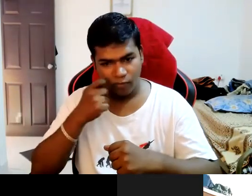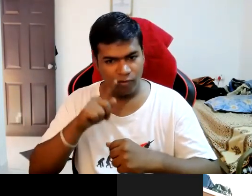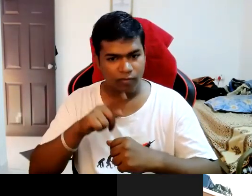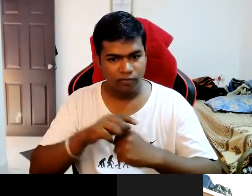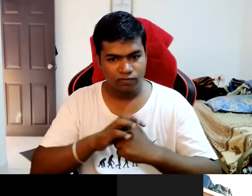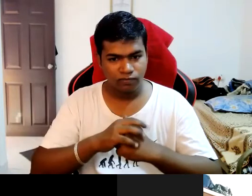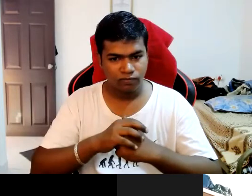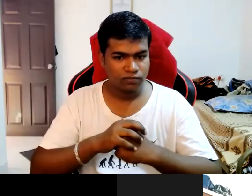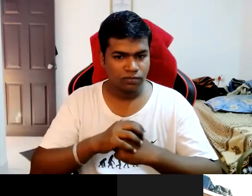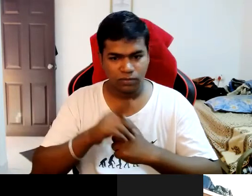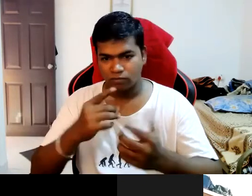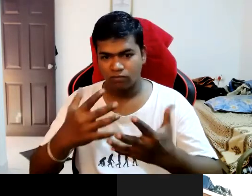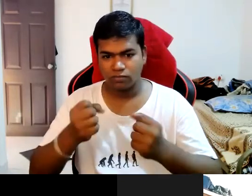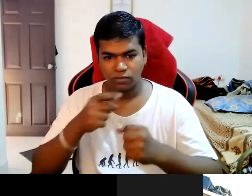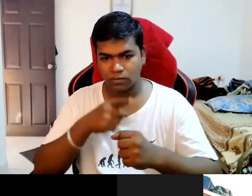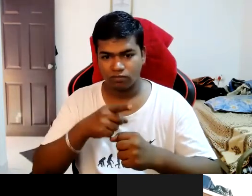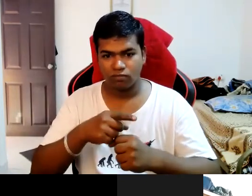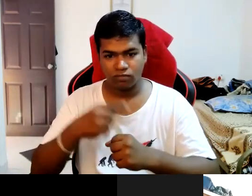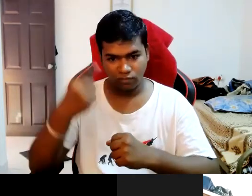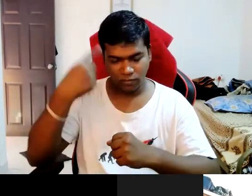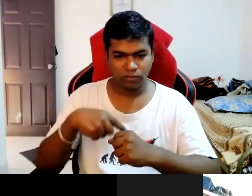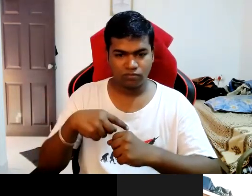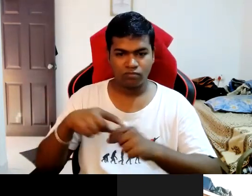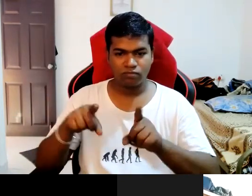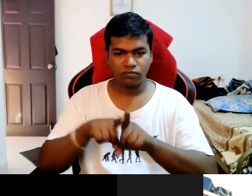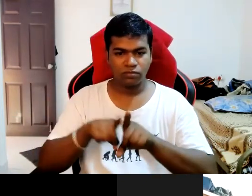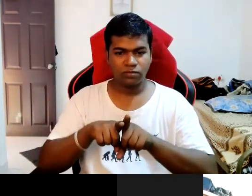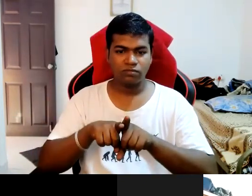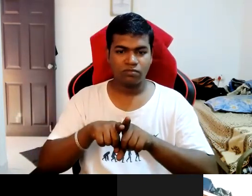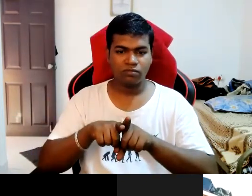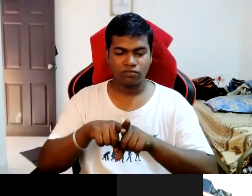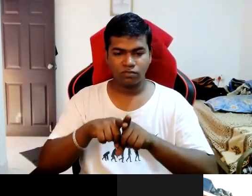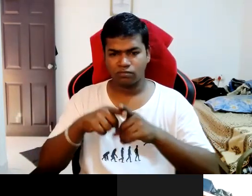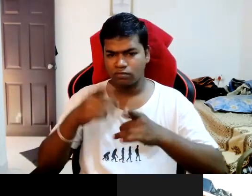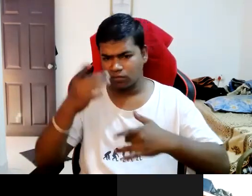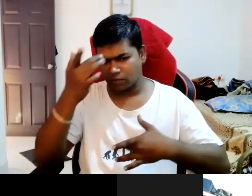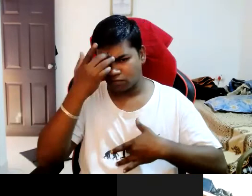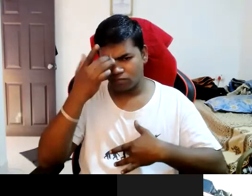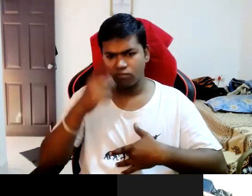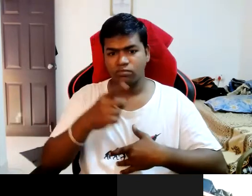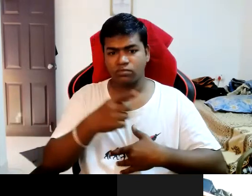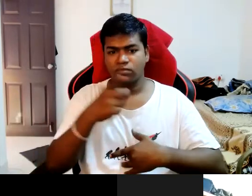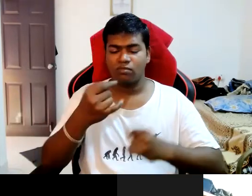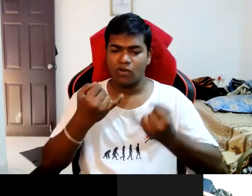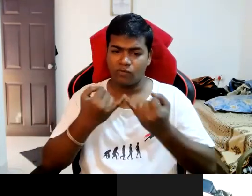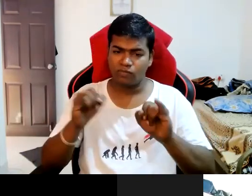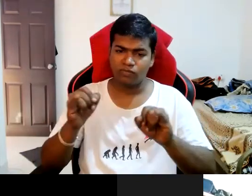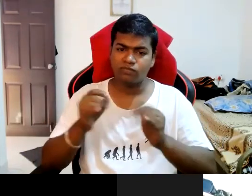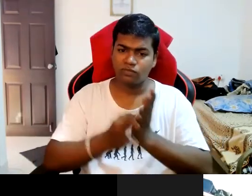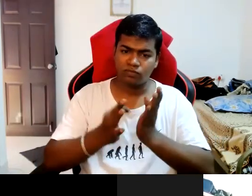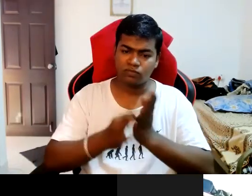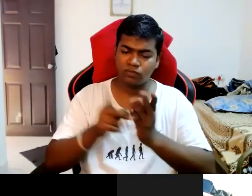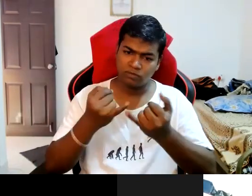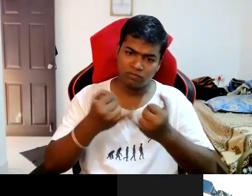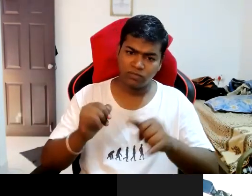don't actually he got a cardiac patient he want me uh to settle financially you want to see me as an independent